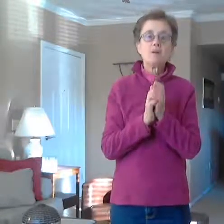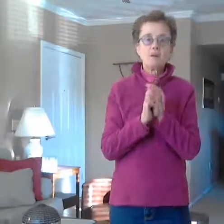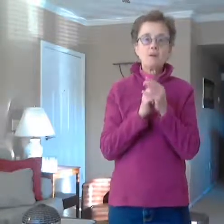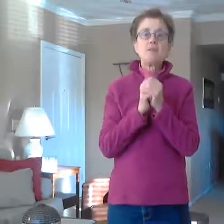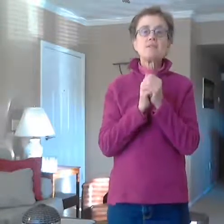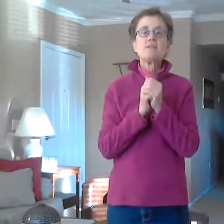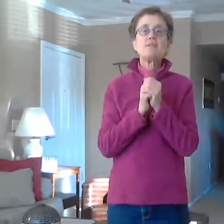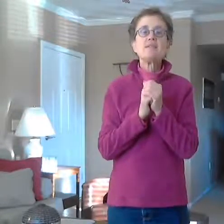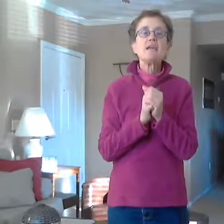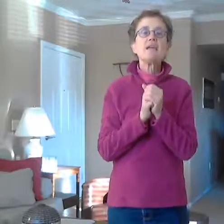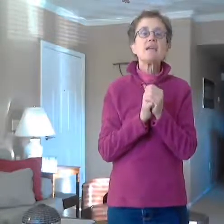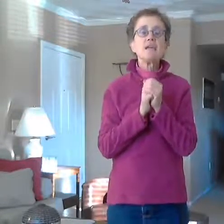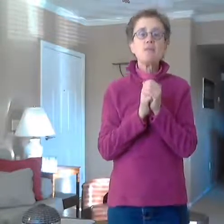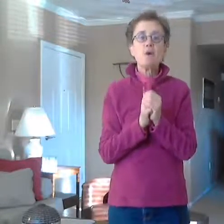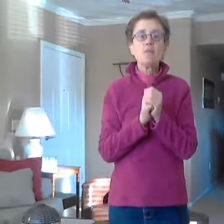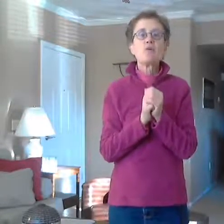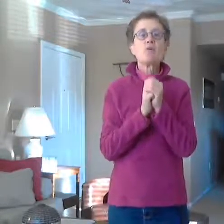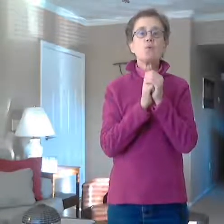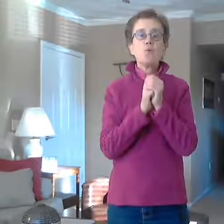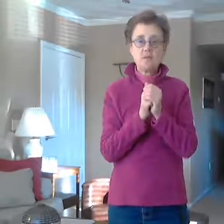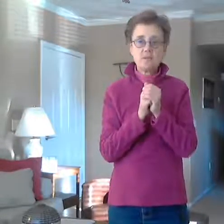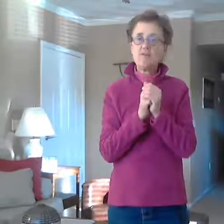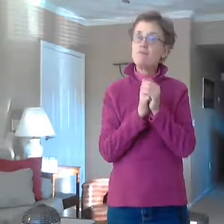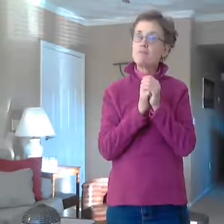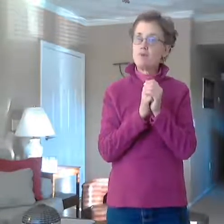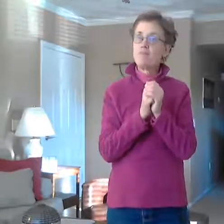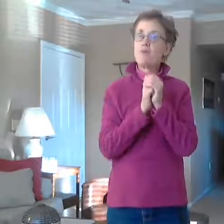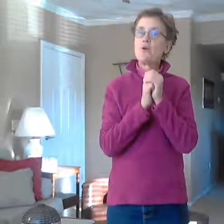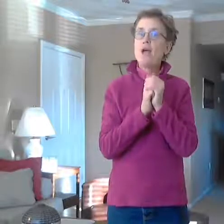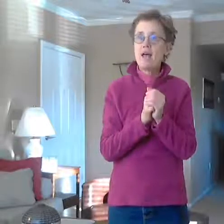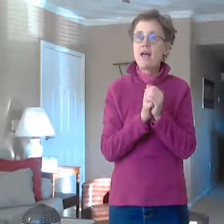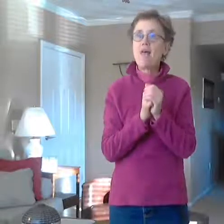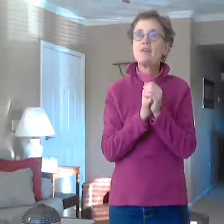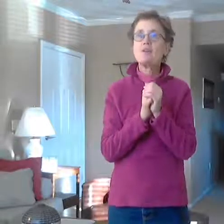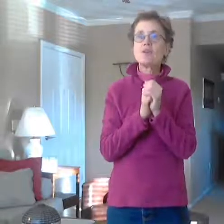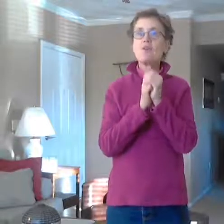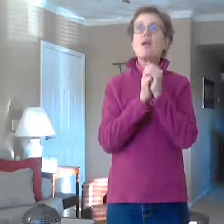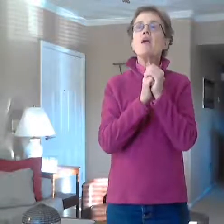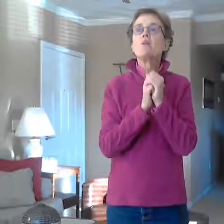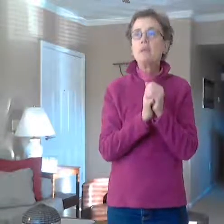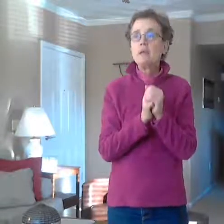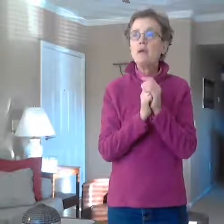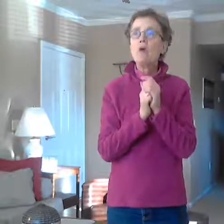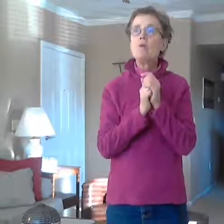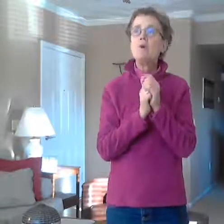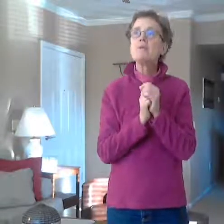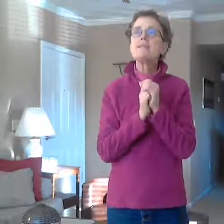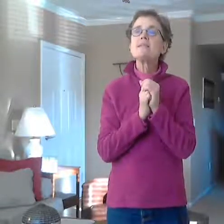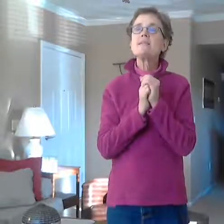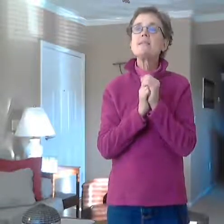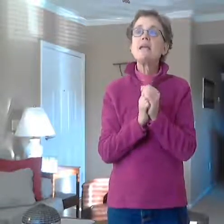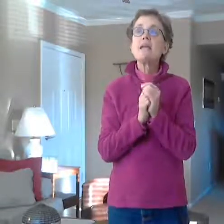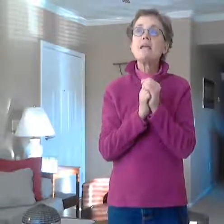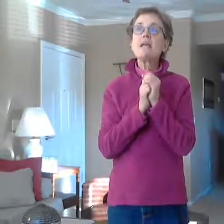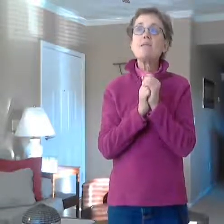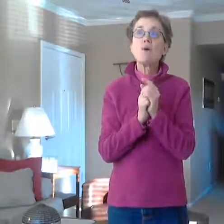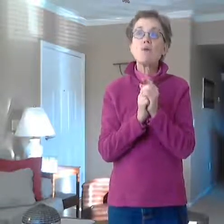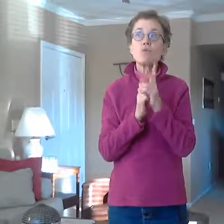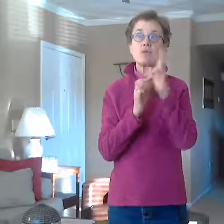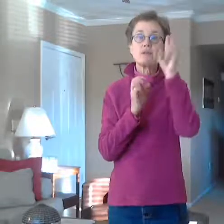was his name oh there was a farmer had a dog bingo was his name oh we're time